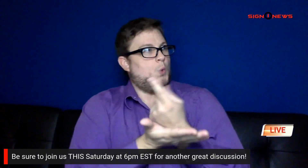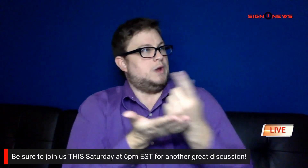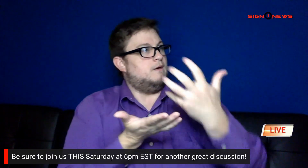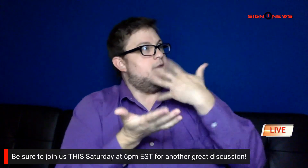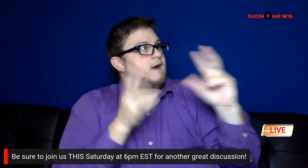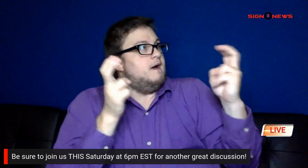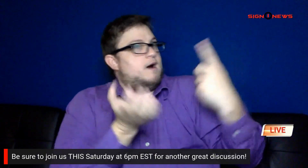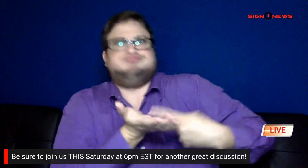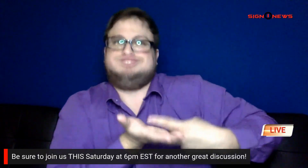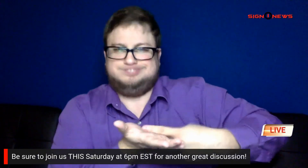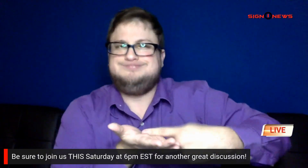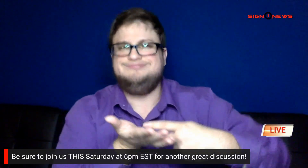of the week